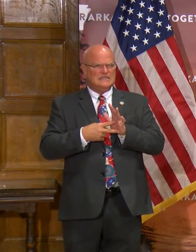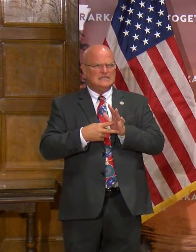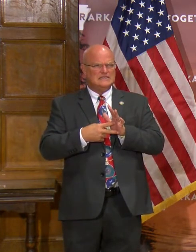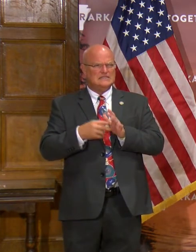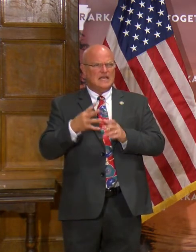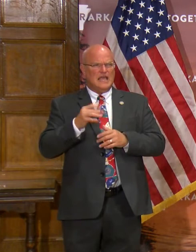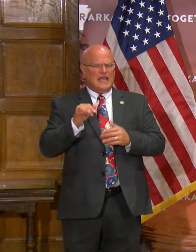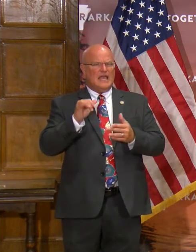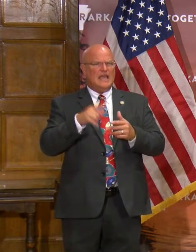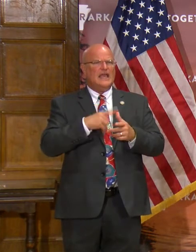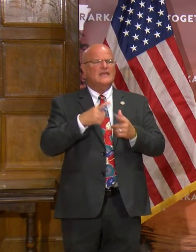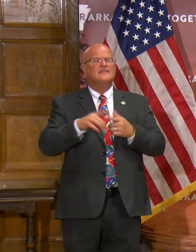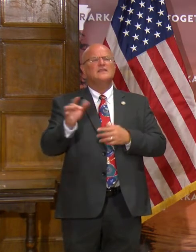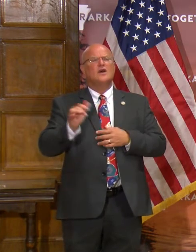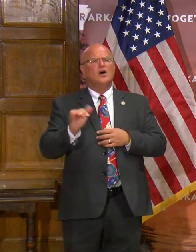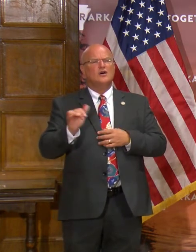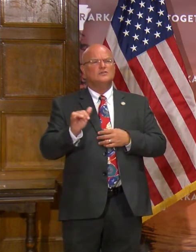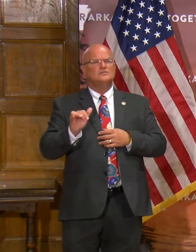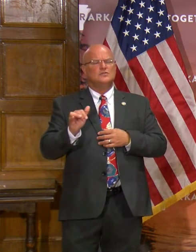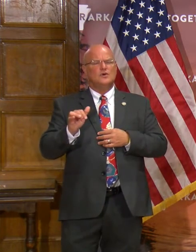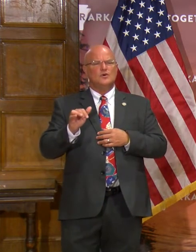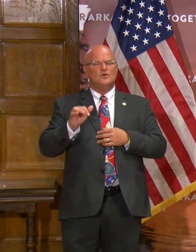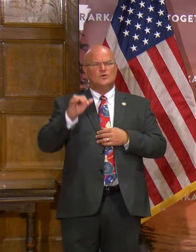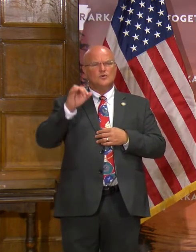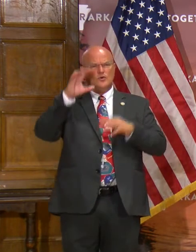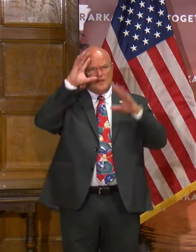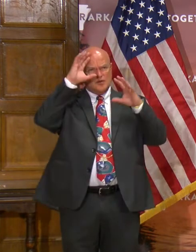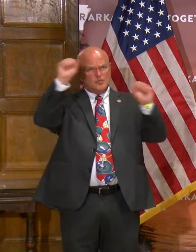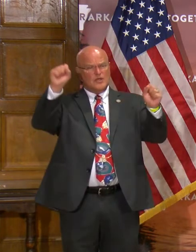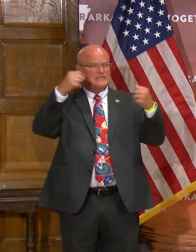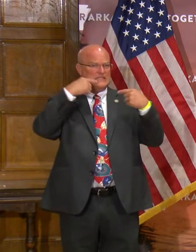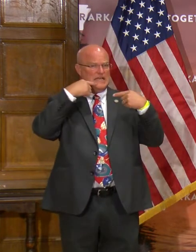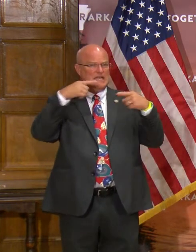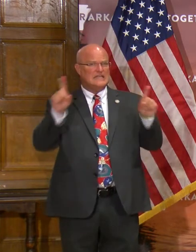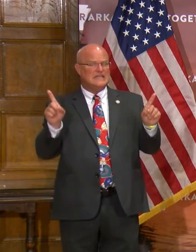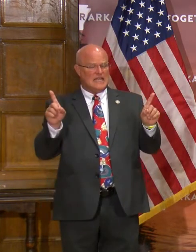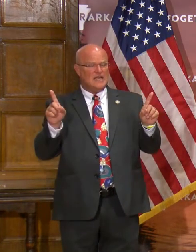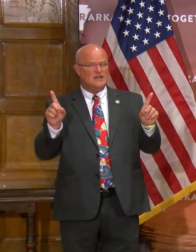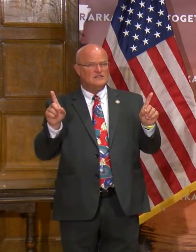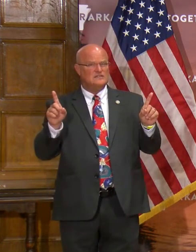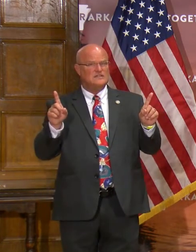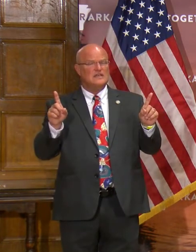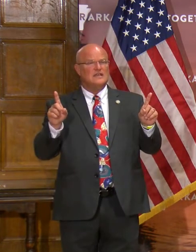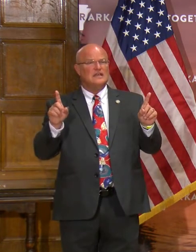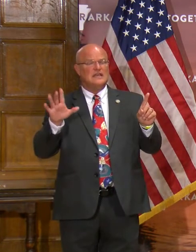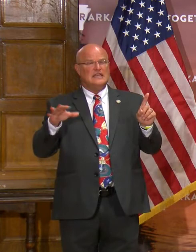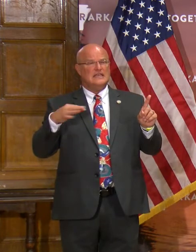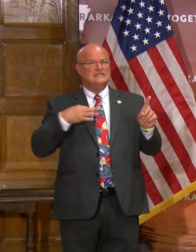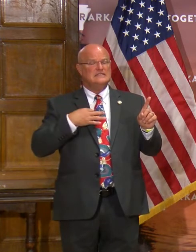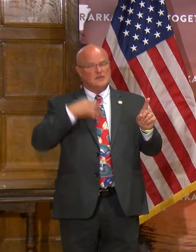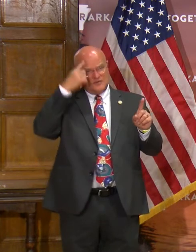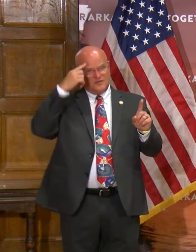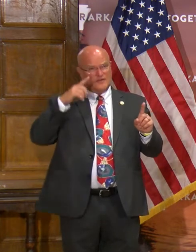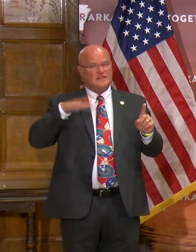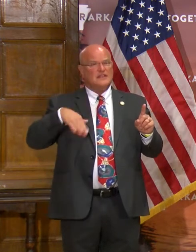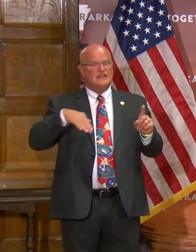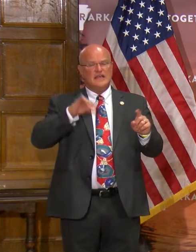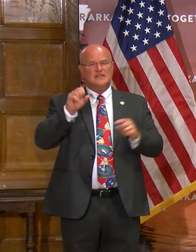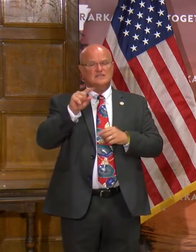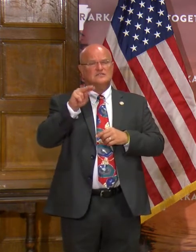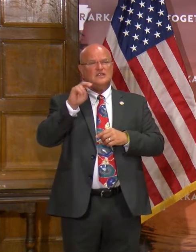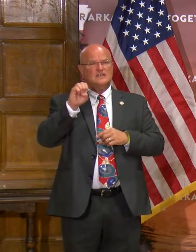And then also, President Donald Trump, he announced plans to announce his nominee for the late Justice